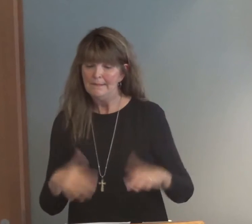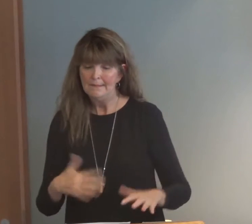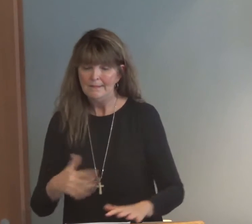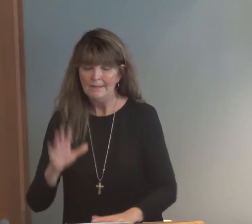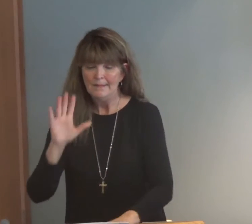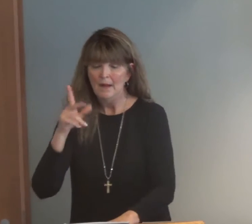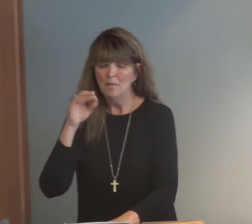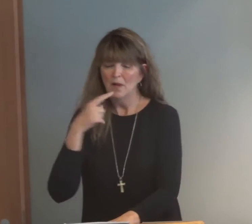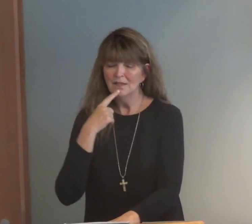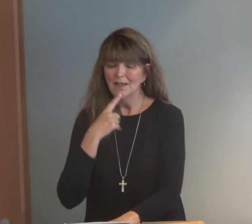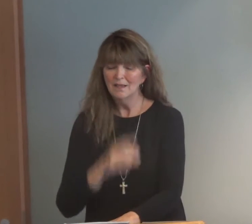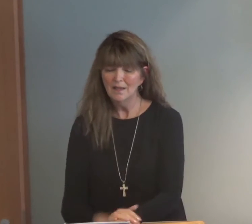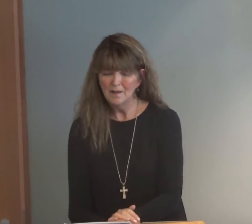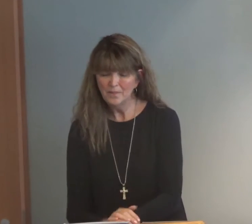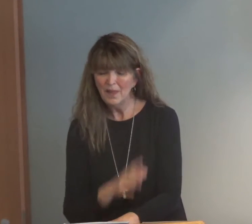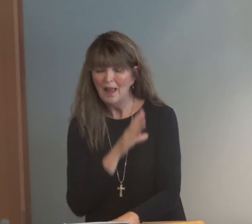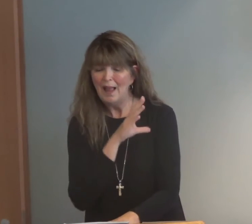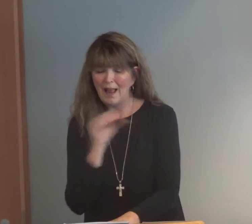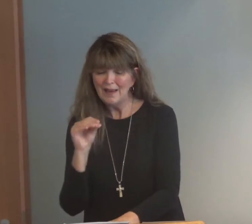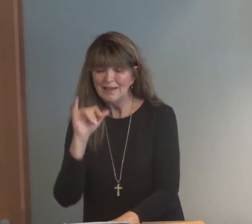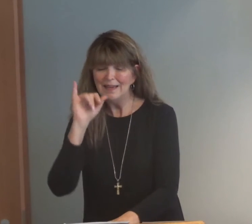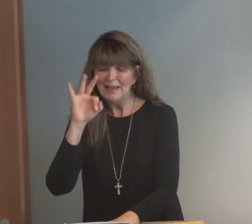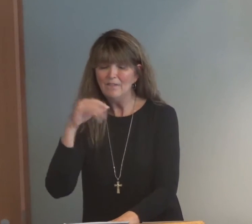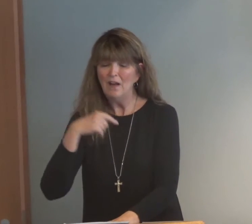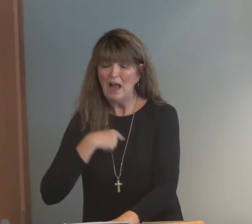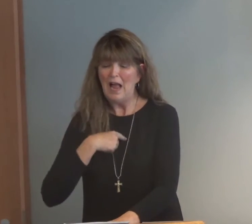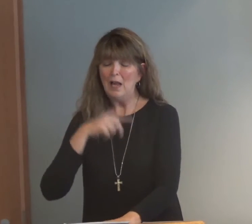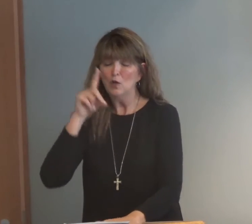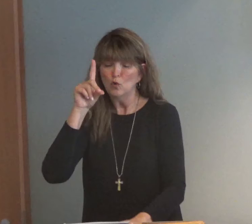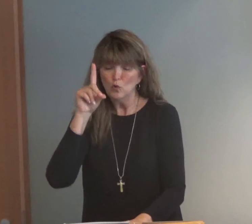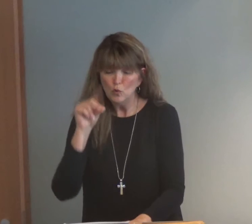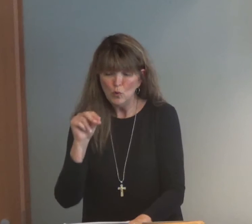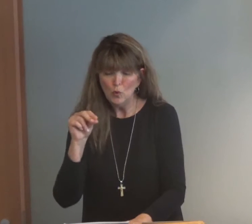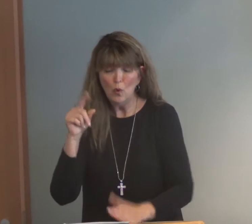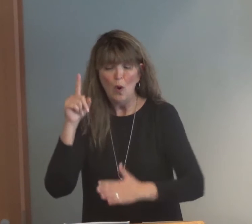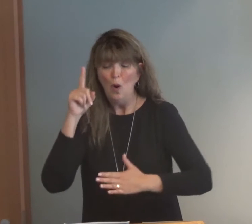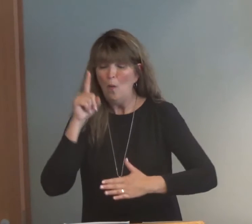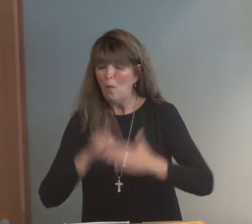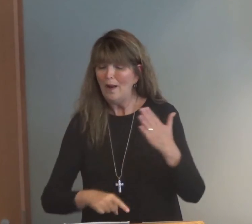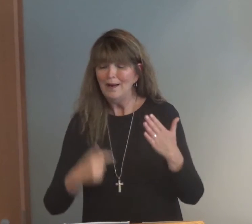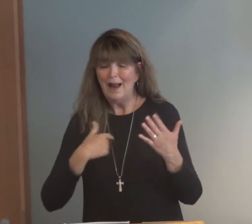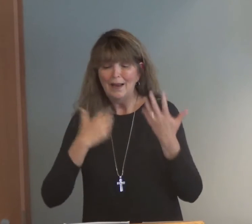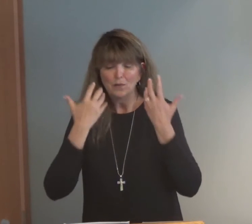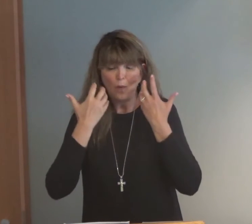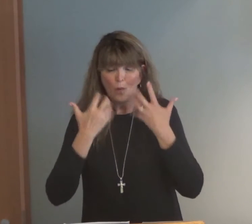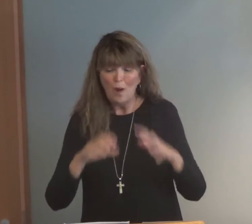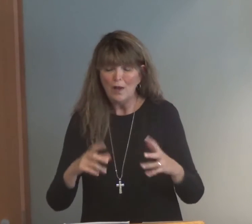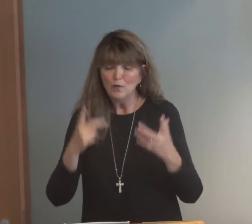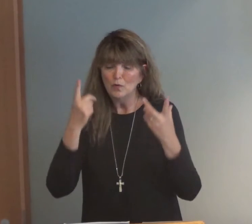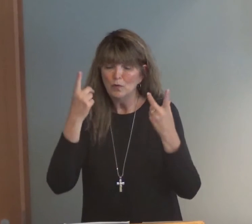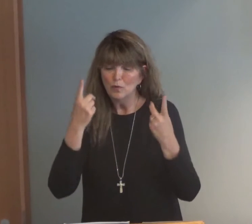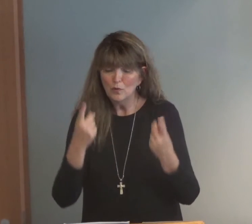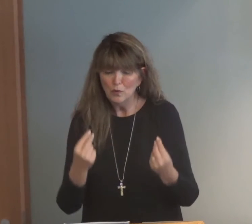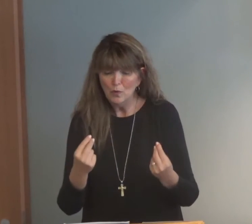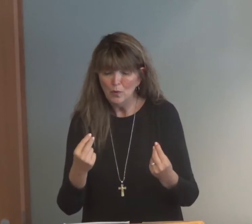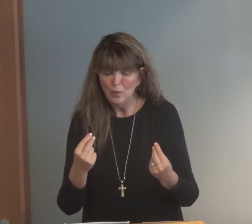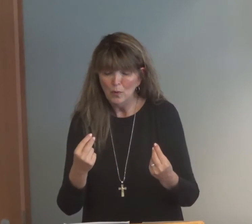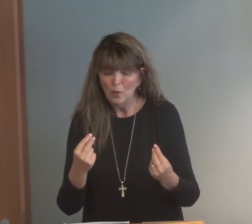Paul's life during that time. And Paul is writing. And if I do what I do not want to do,